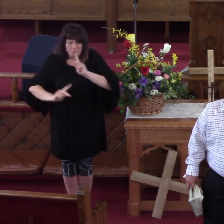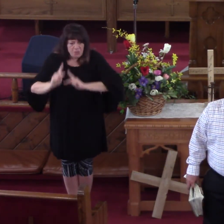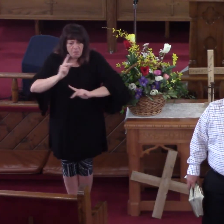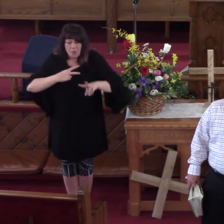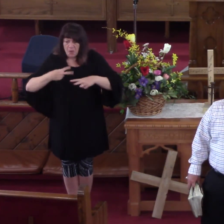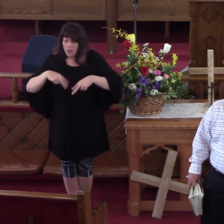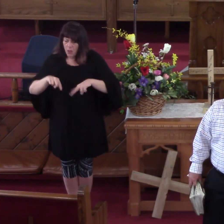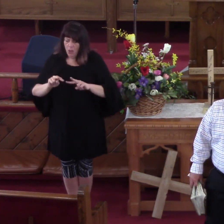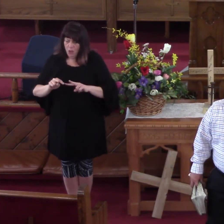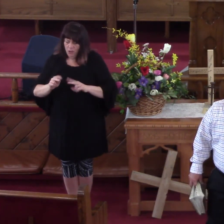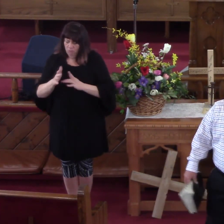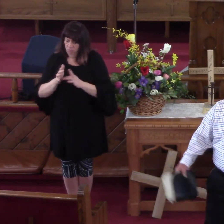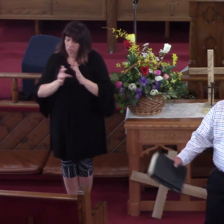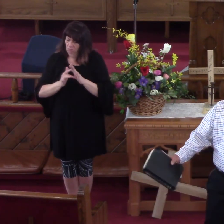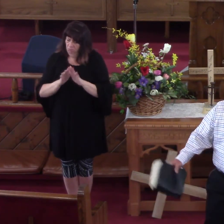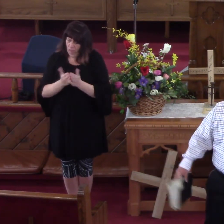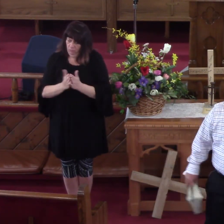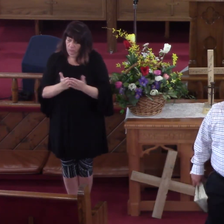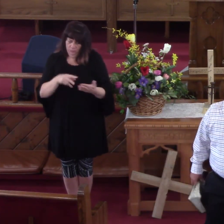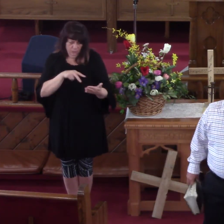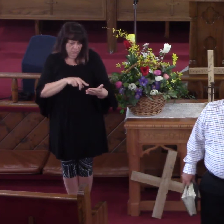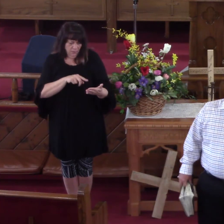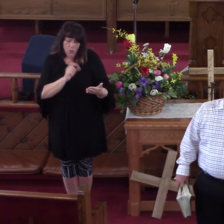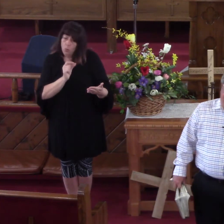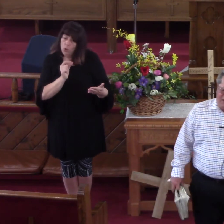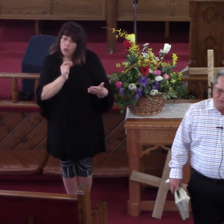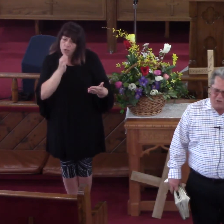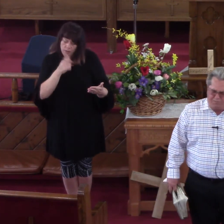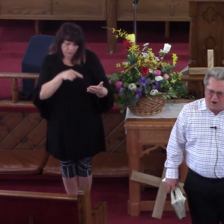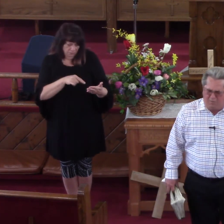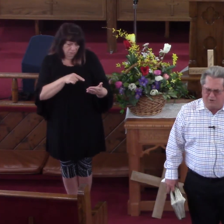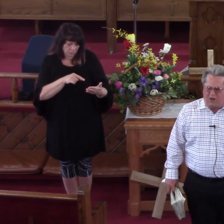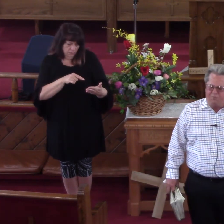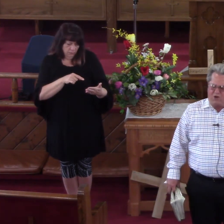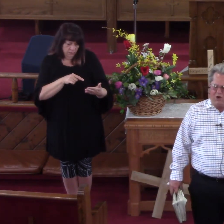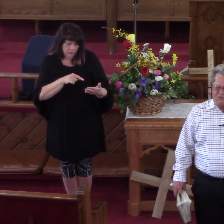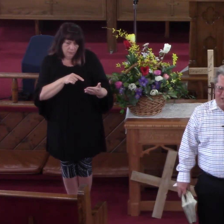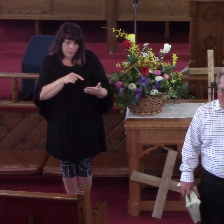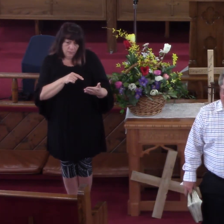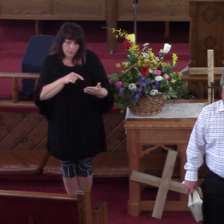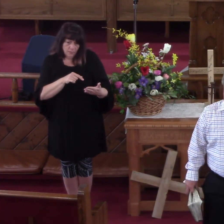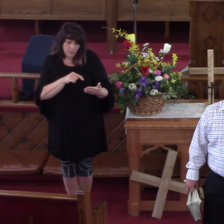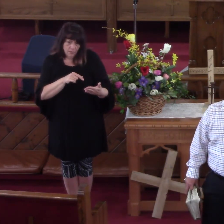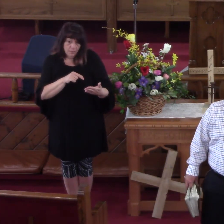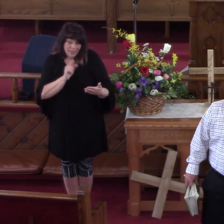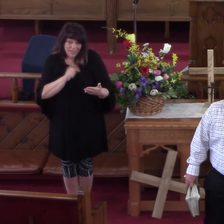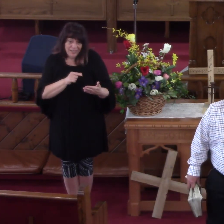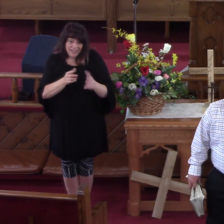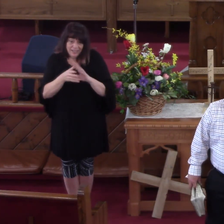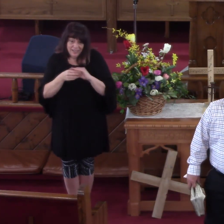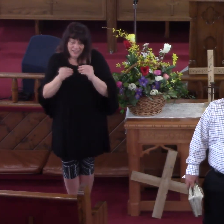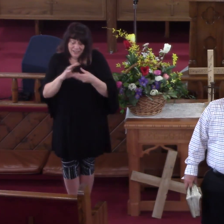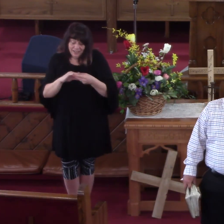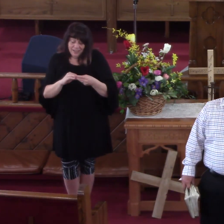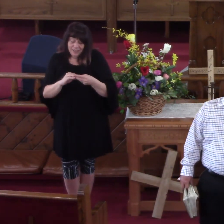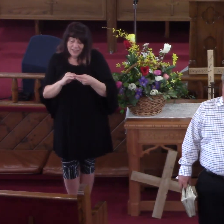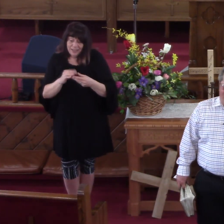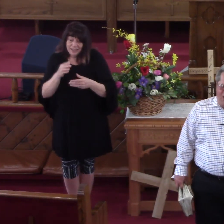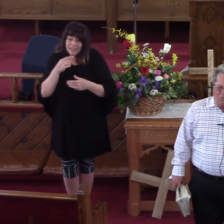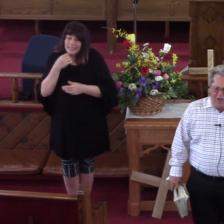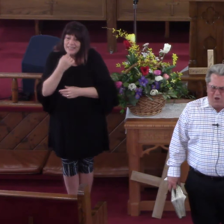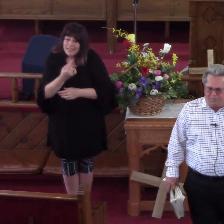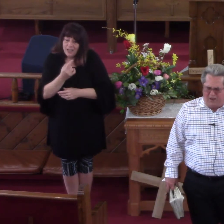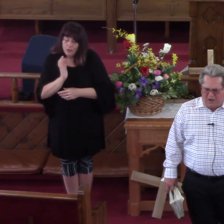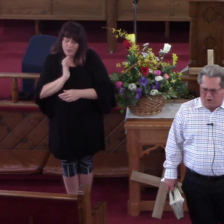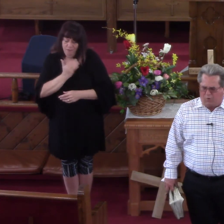Upon The Scripture And I Suppose That It Was A Parable Because It Tells Us There But I Thought It